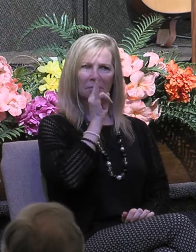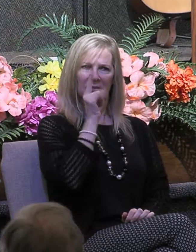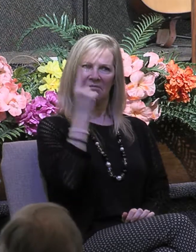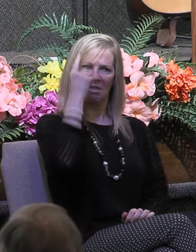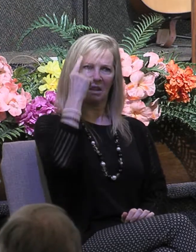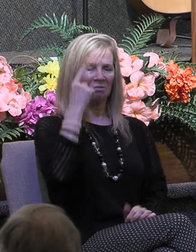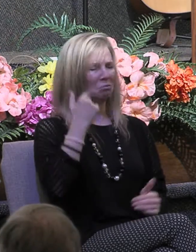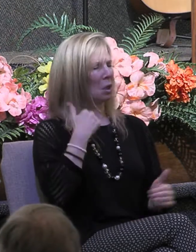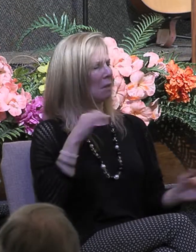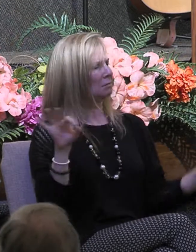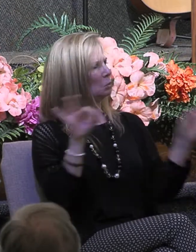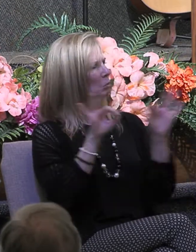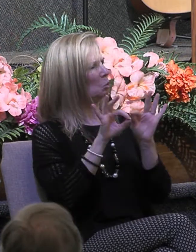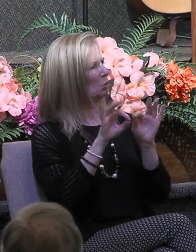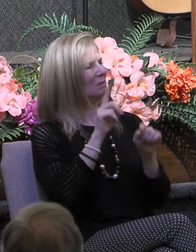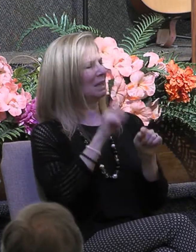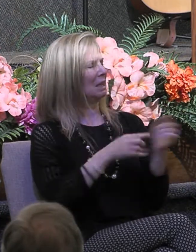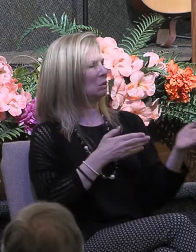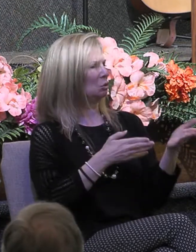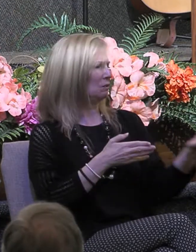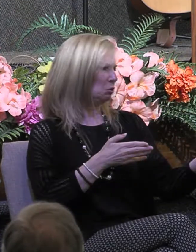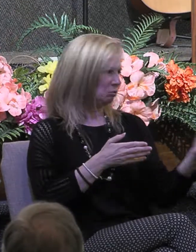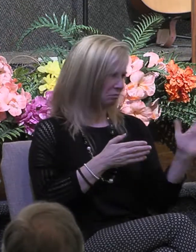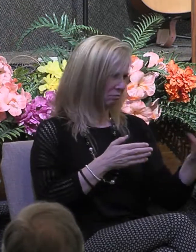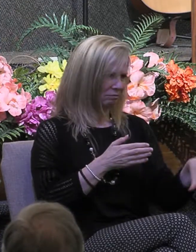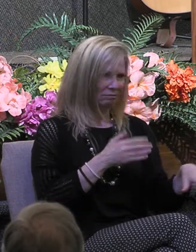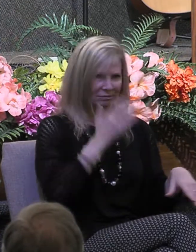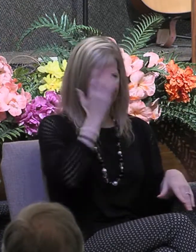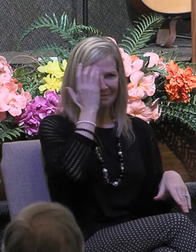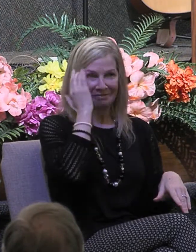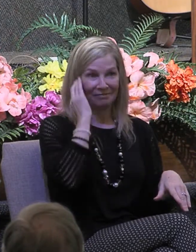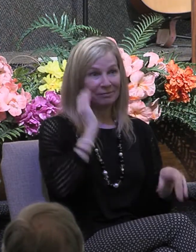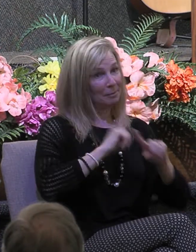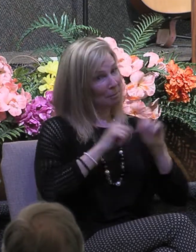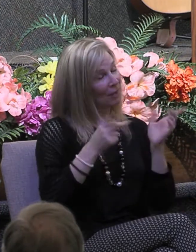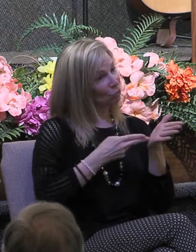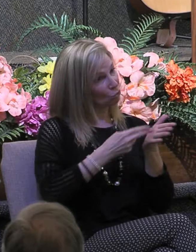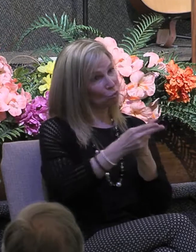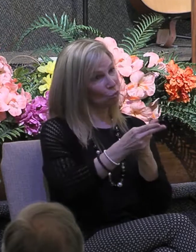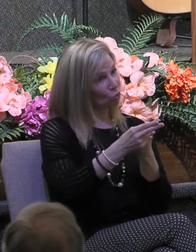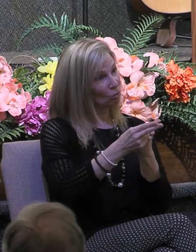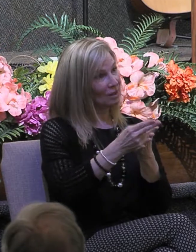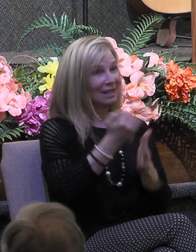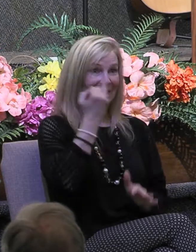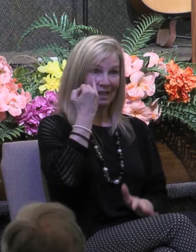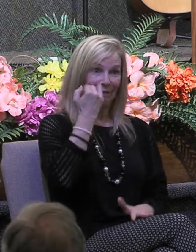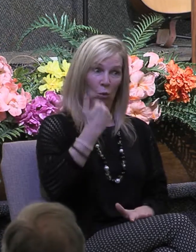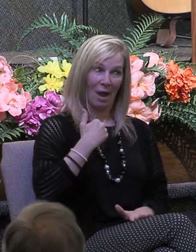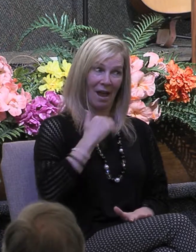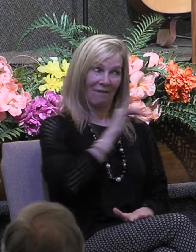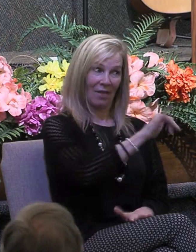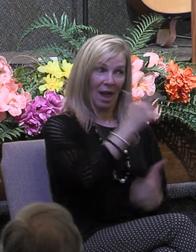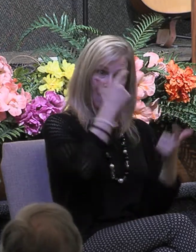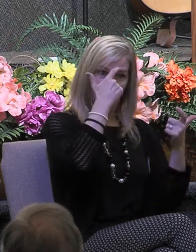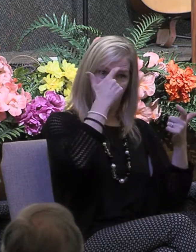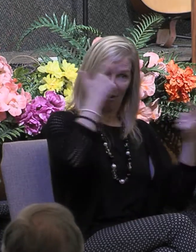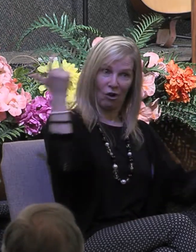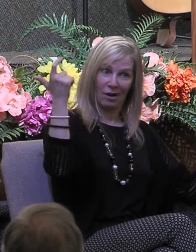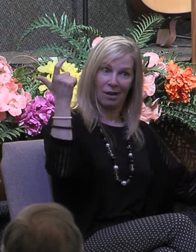important to serve others but the truth of the matter is that someone who has this kind of arrogance from being biblically knowledgeable